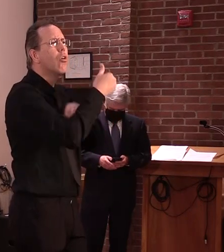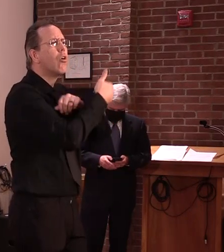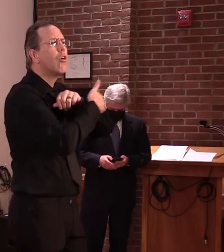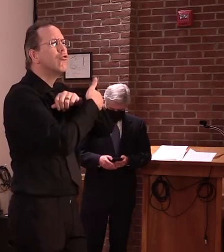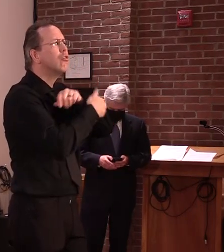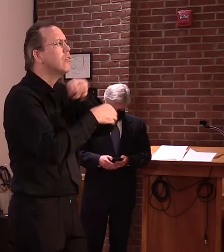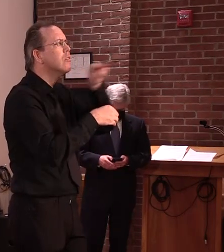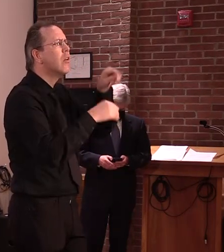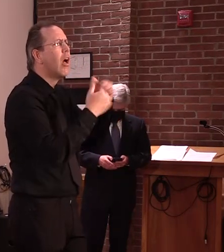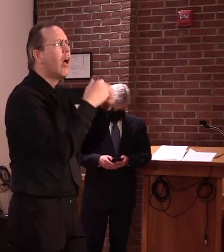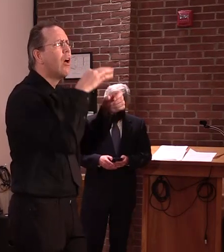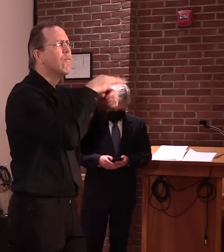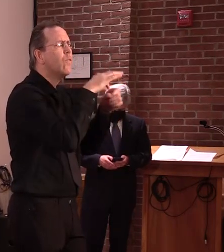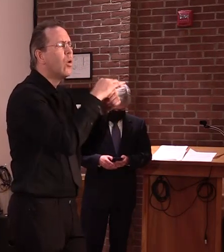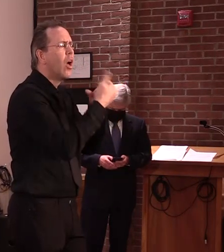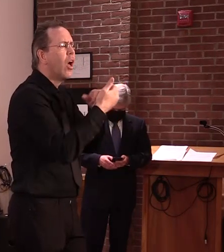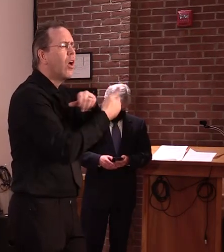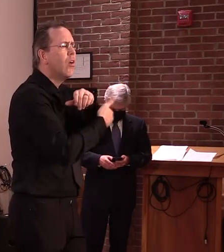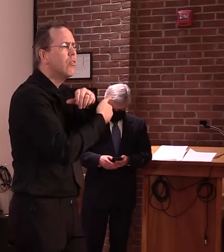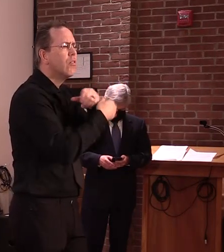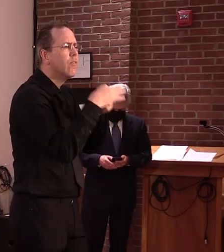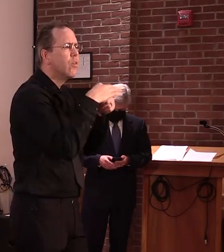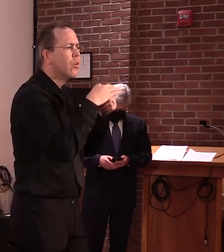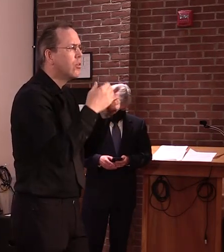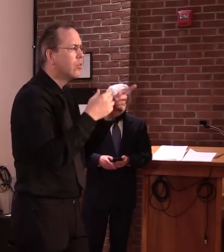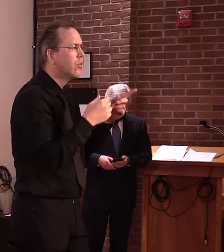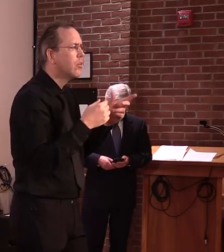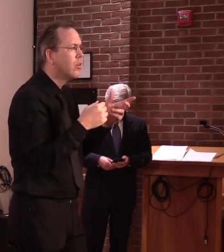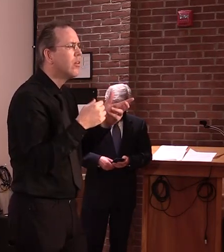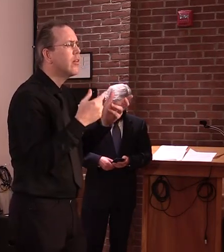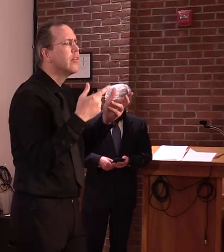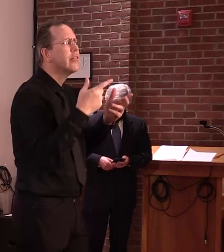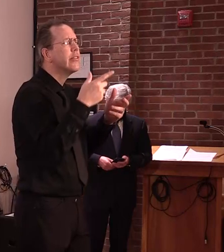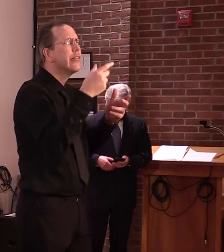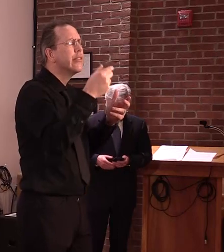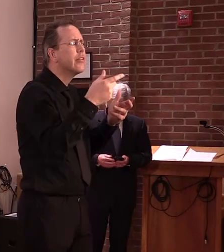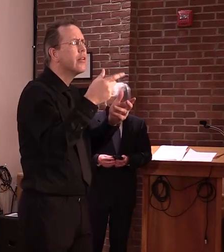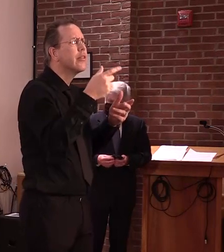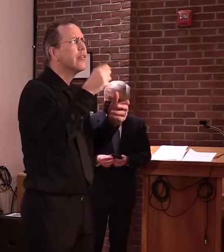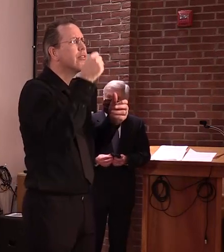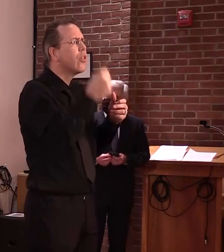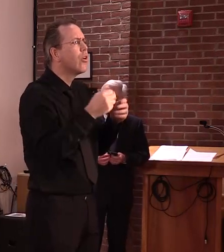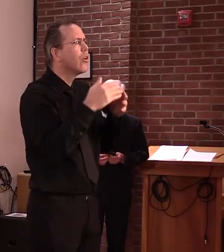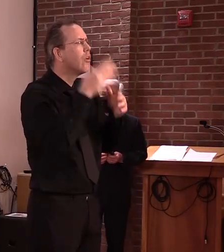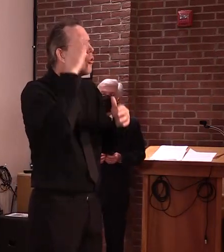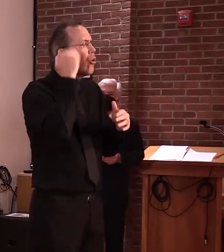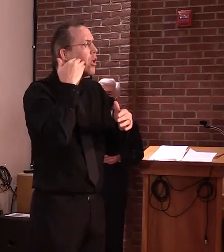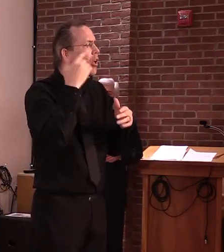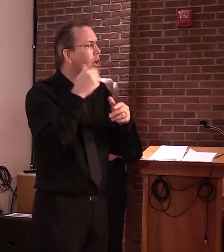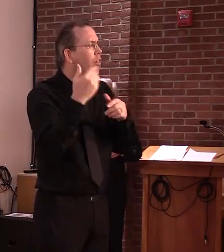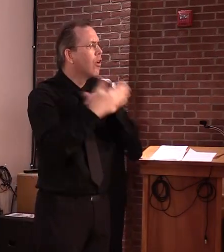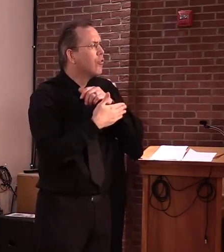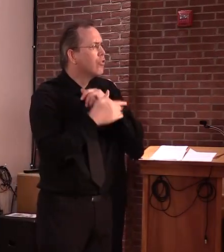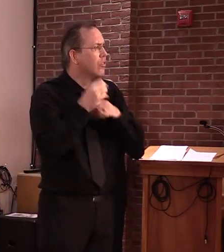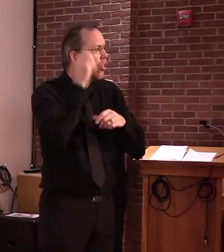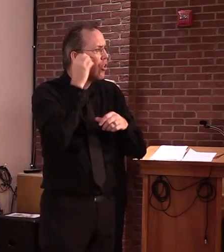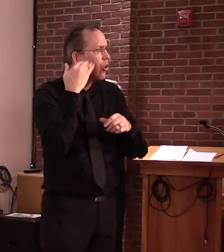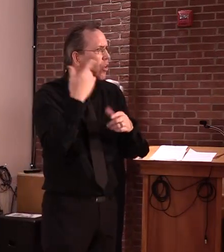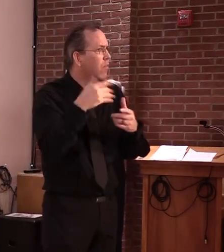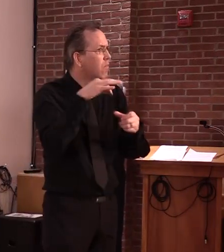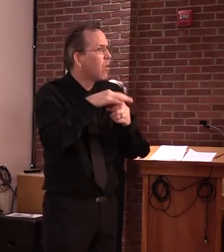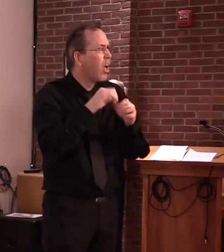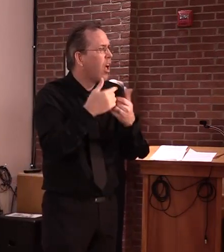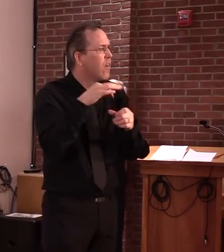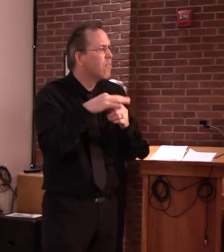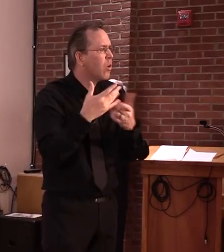they recently had their elections and there was no new uptick in COVID cases. Again, I, I think that's probably a better question